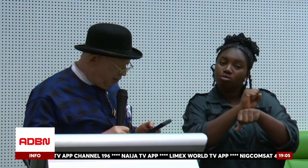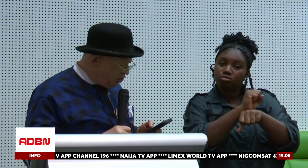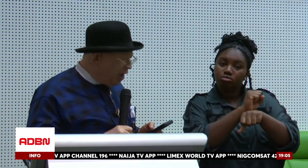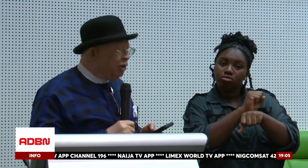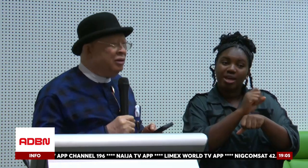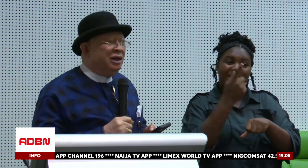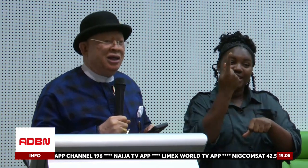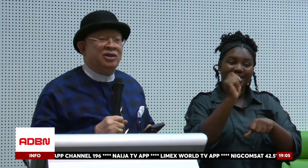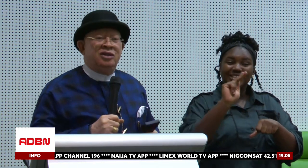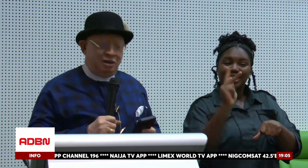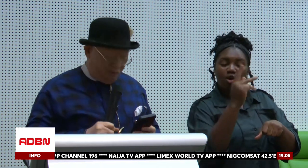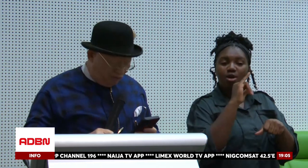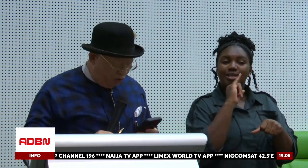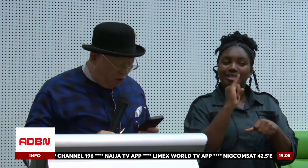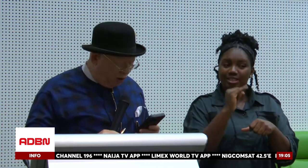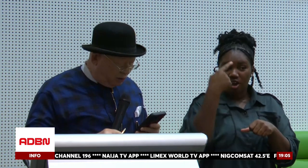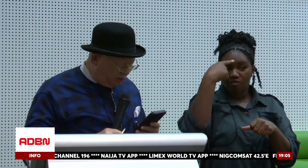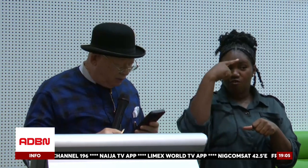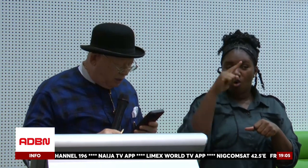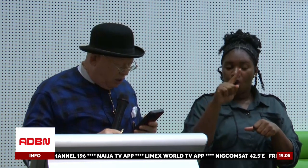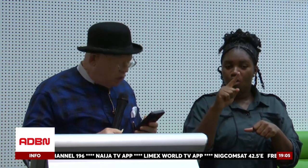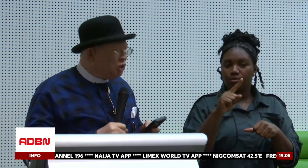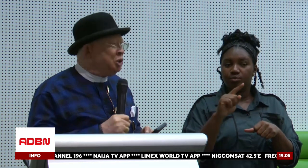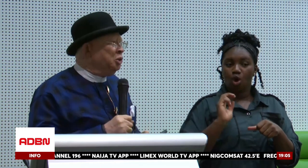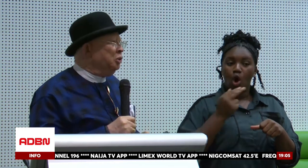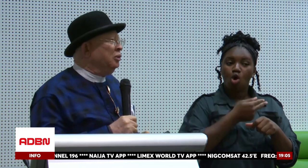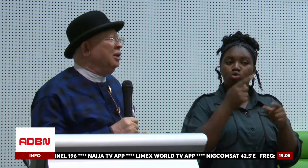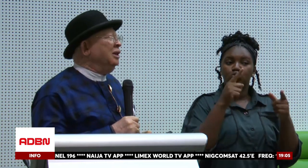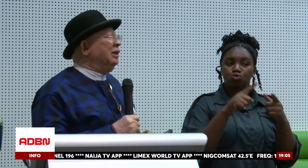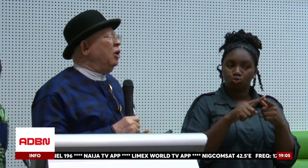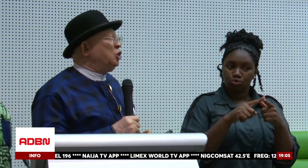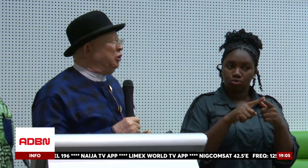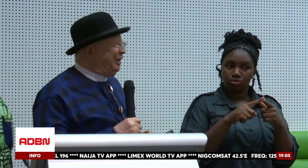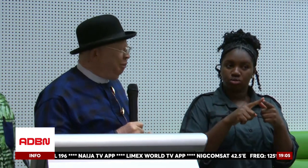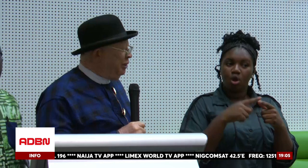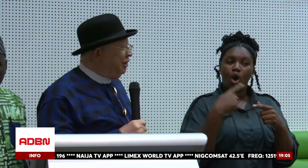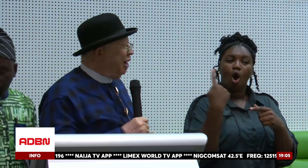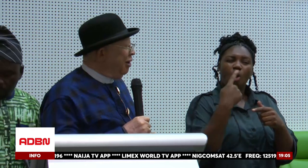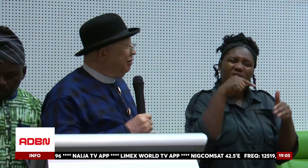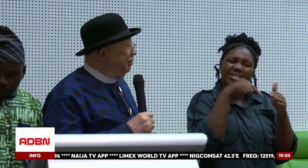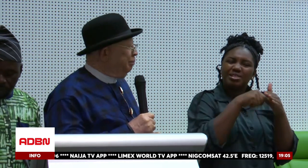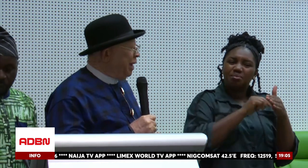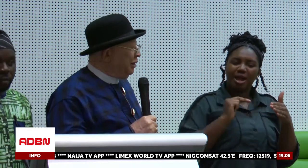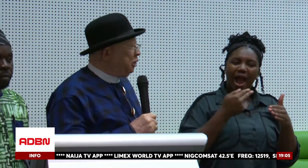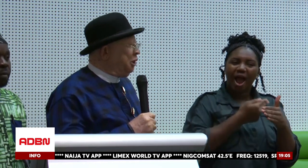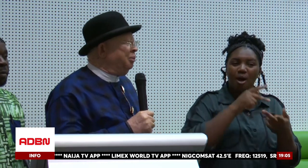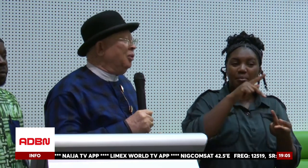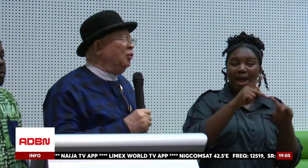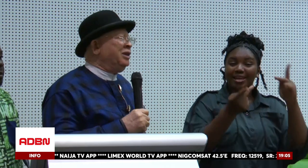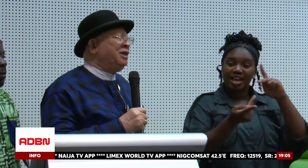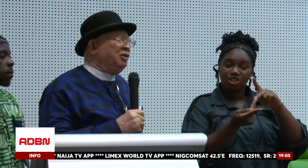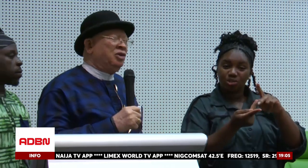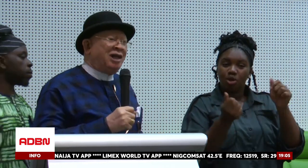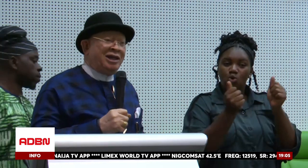The second is for us to also deepen our partnership